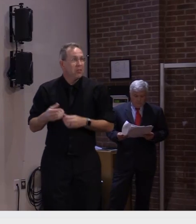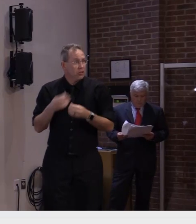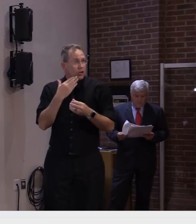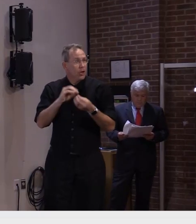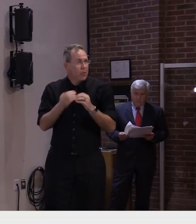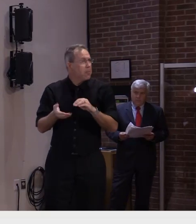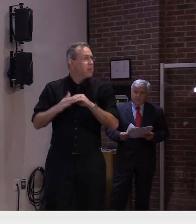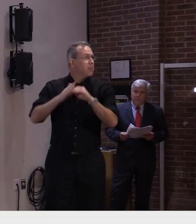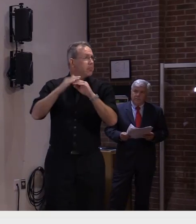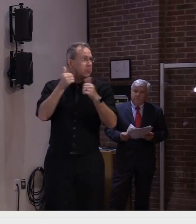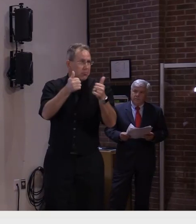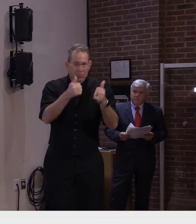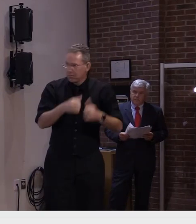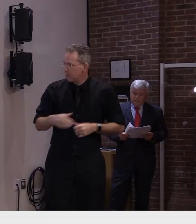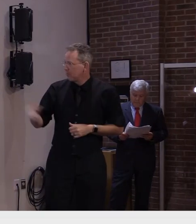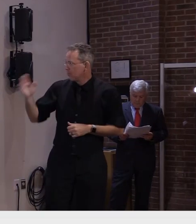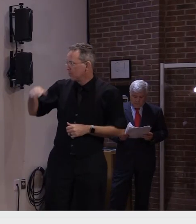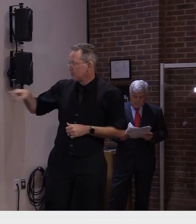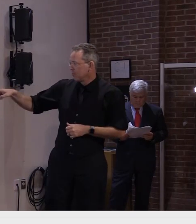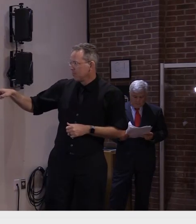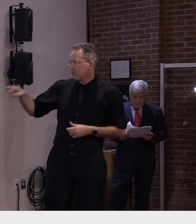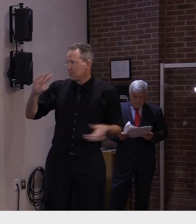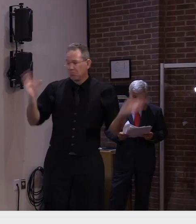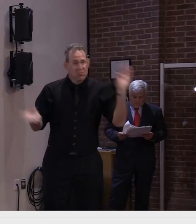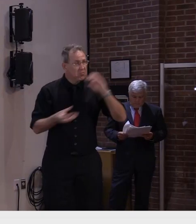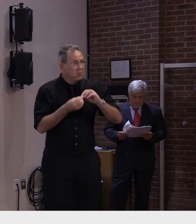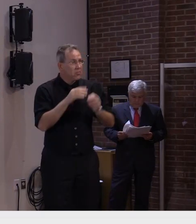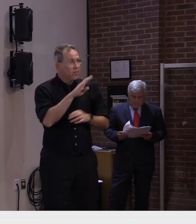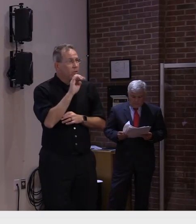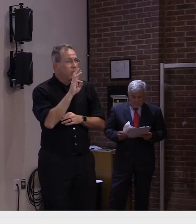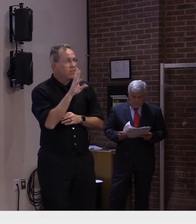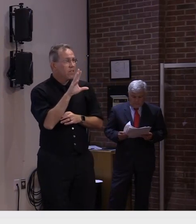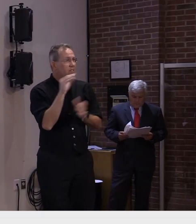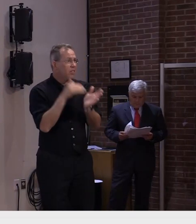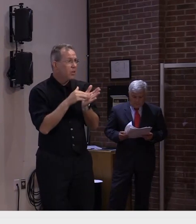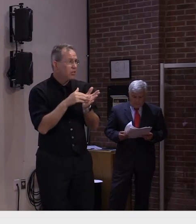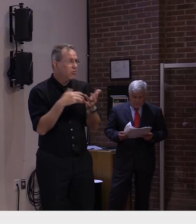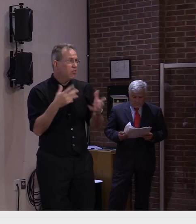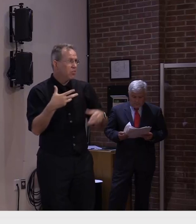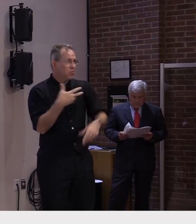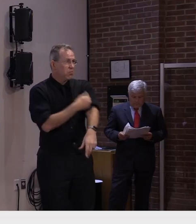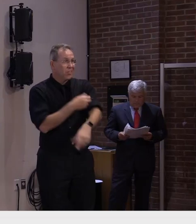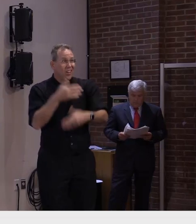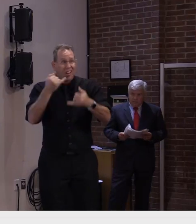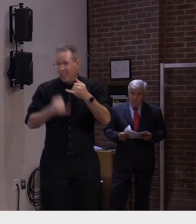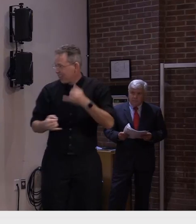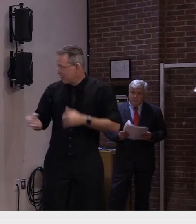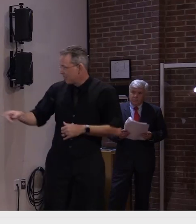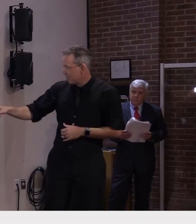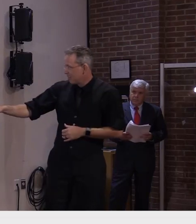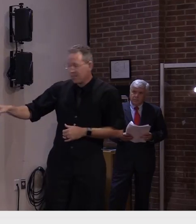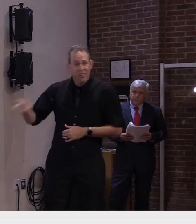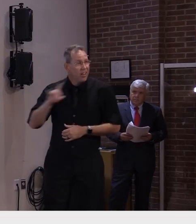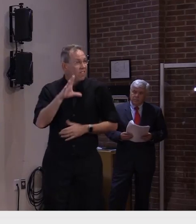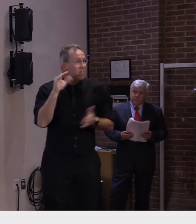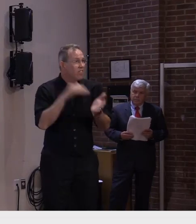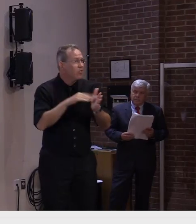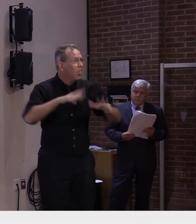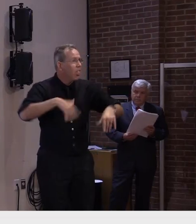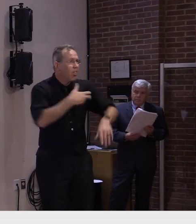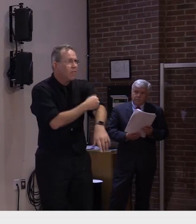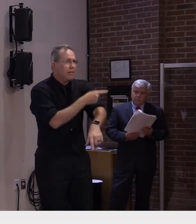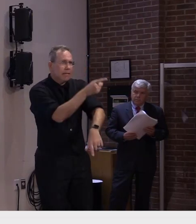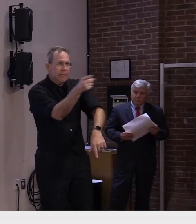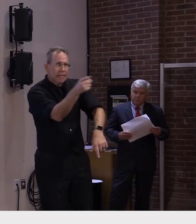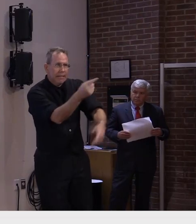see there are now about 85 000 vermonters who are eligible who have not started vaccination on the next slide you can see that increase that